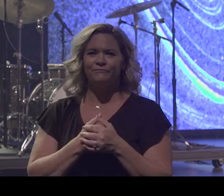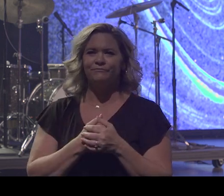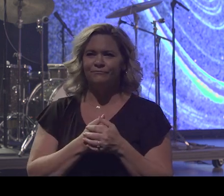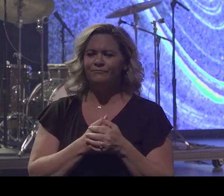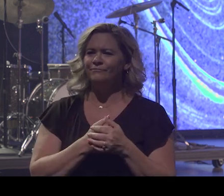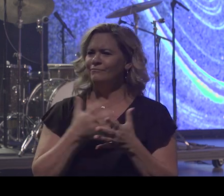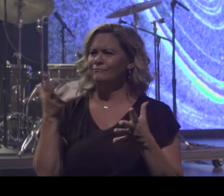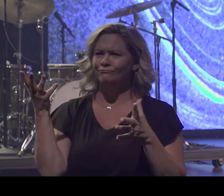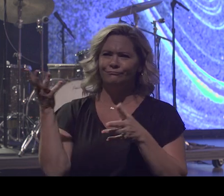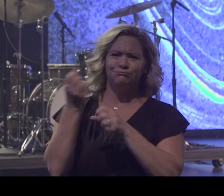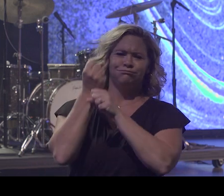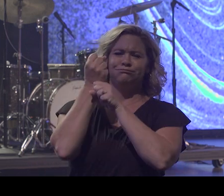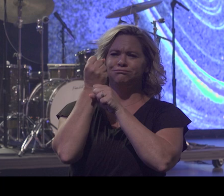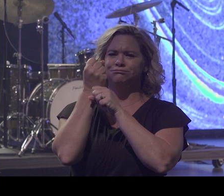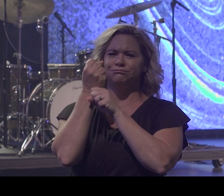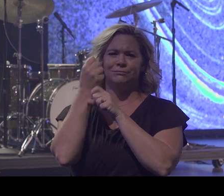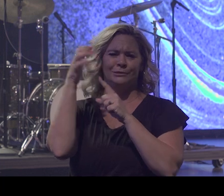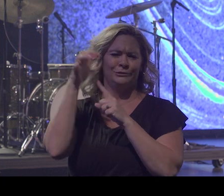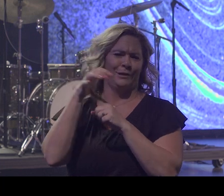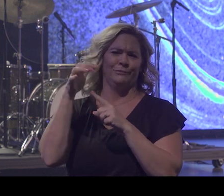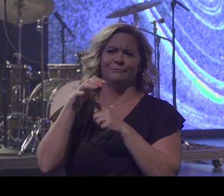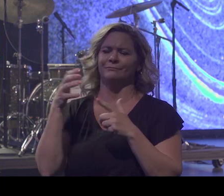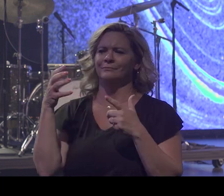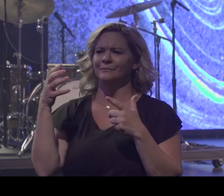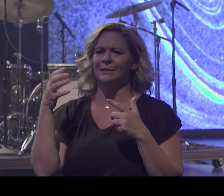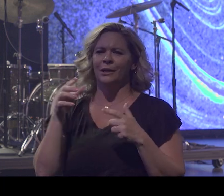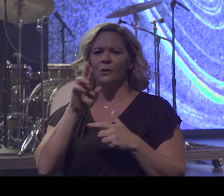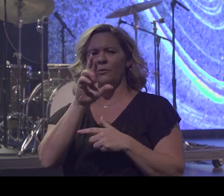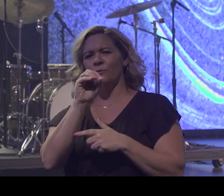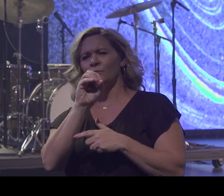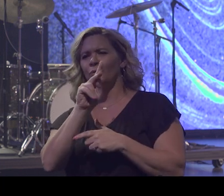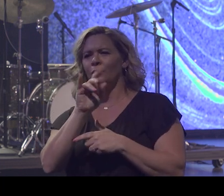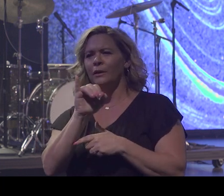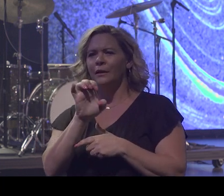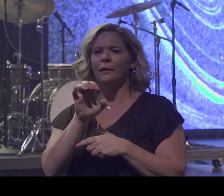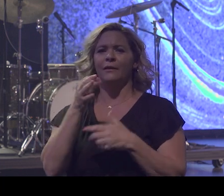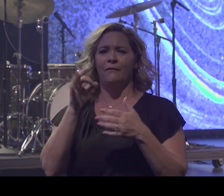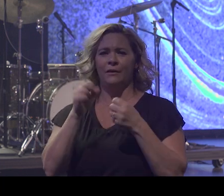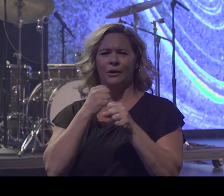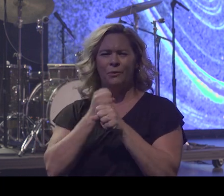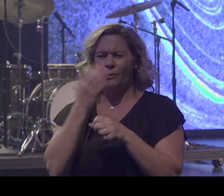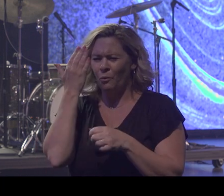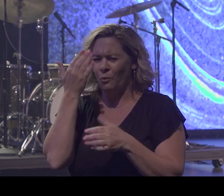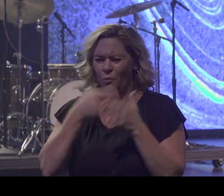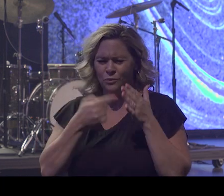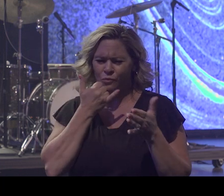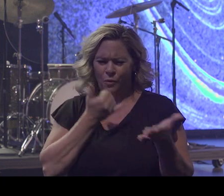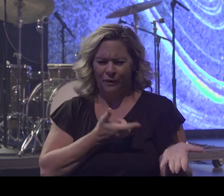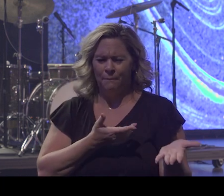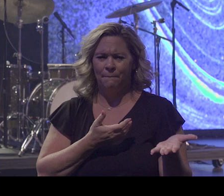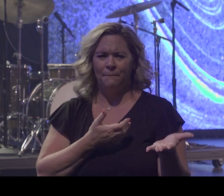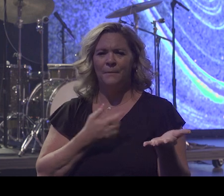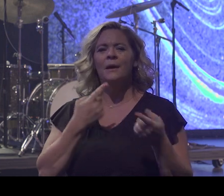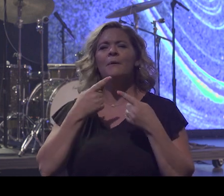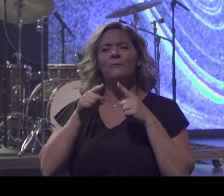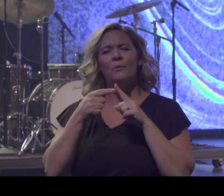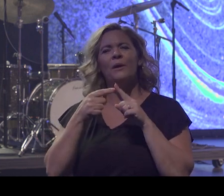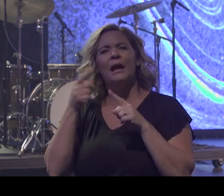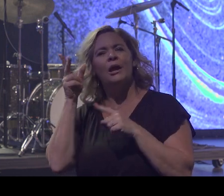championships, know, rookie of the year. What is wrong, you know? But when I heard about the gospel